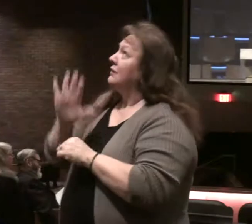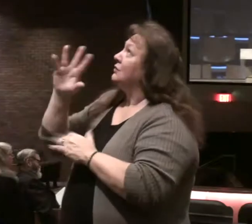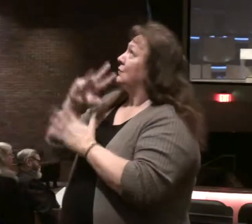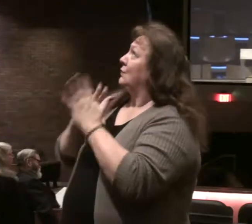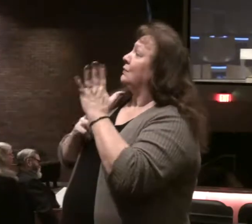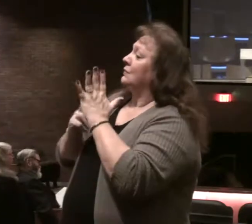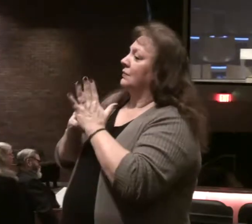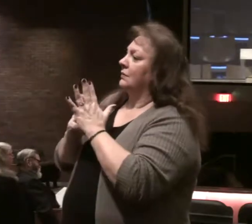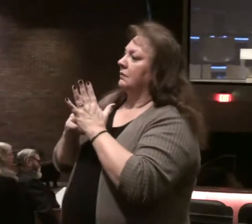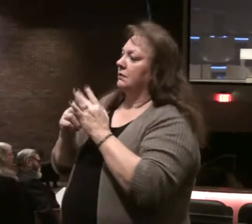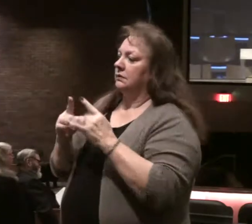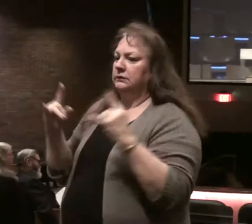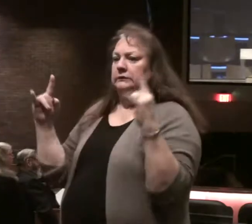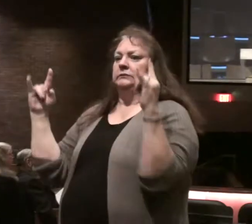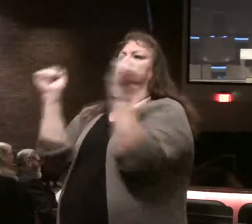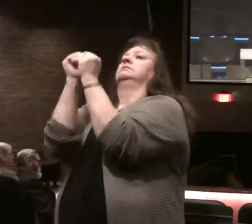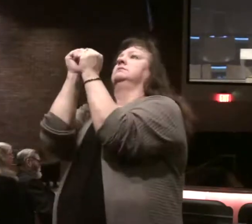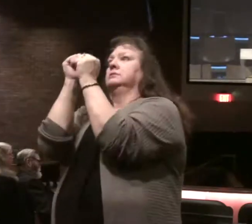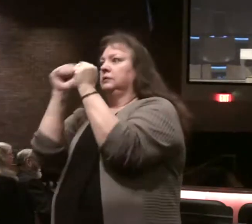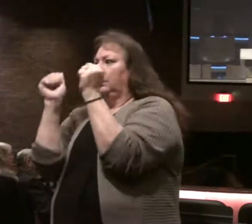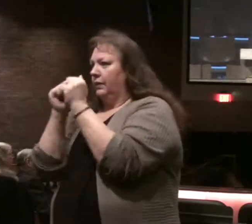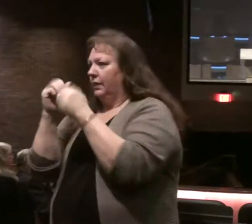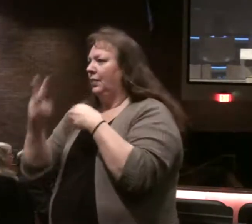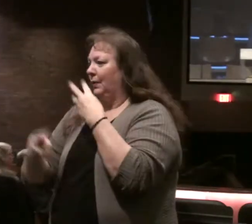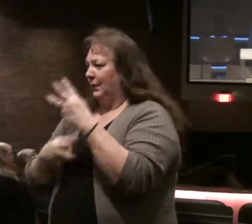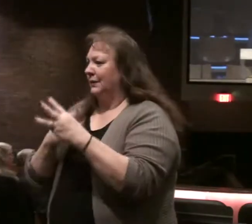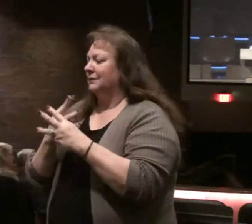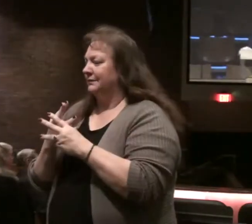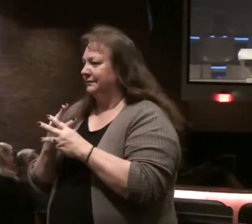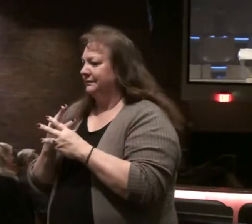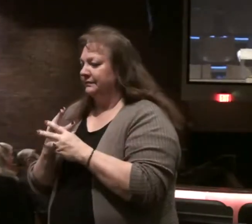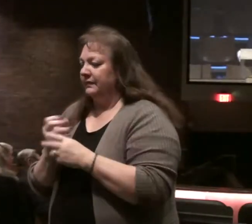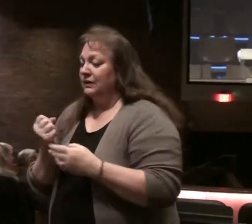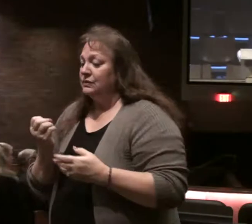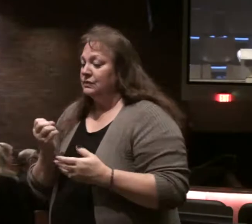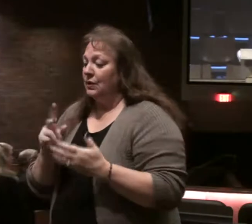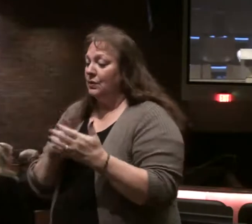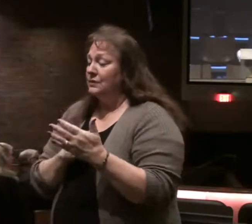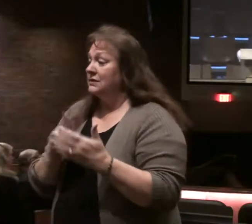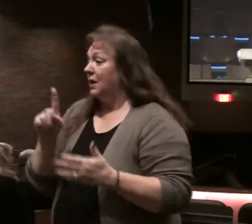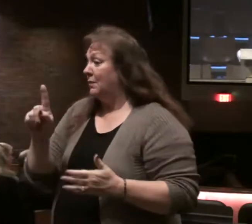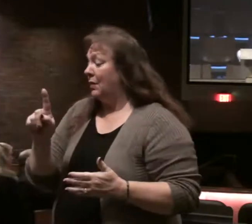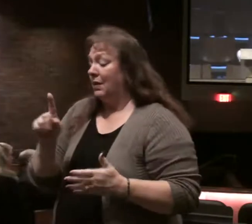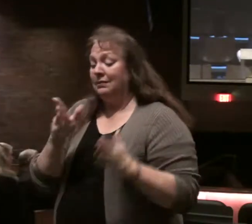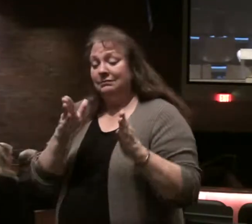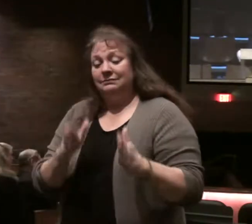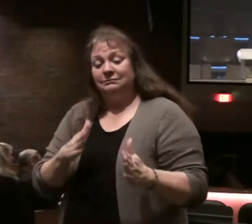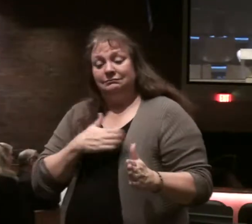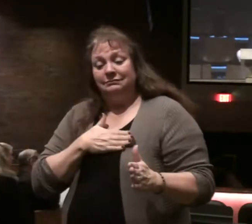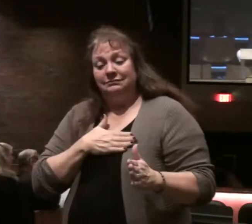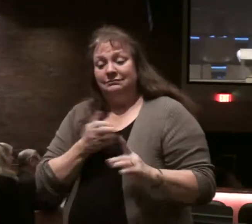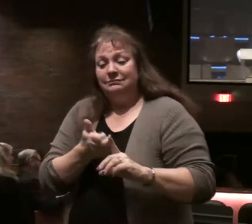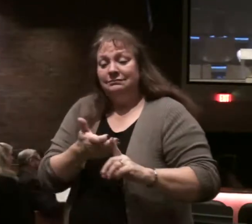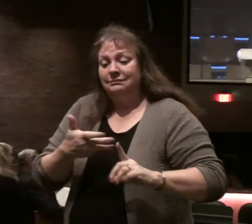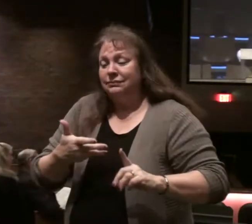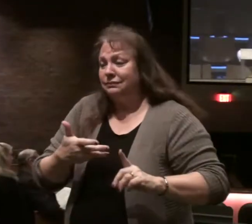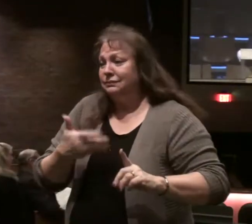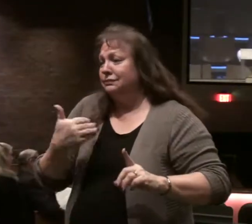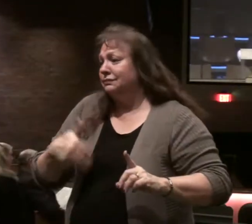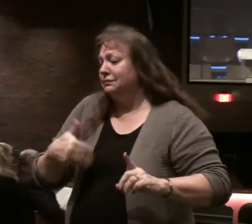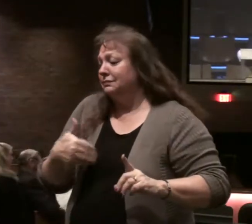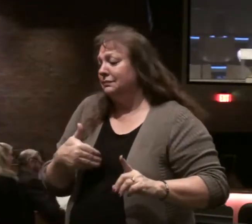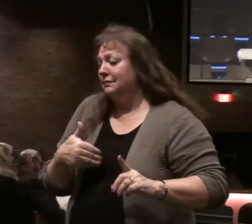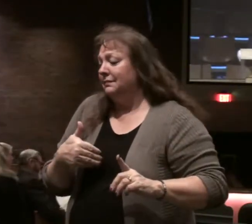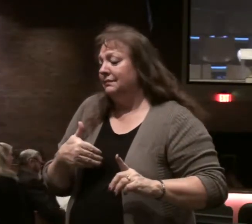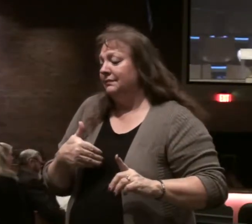we're going in opposition to the world so psalm 1 after the blessed man doesn't develop it greatly in psalm 1